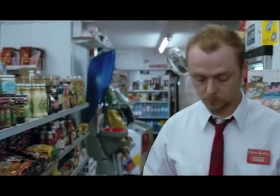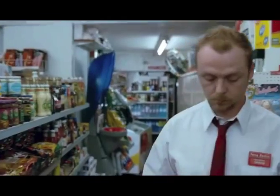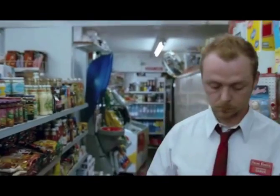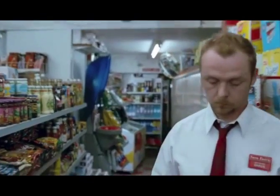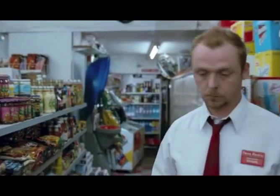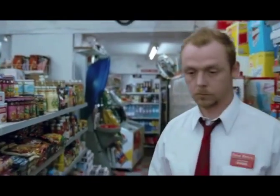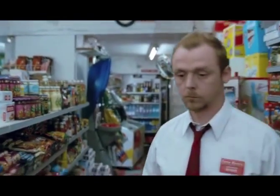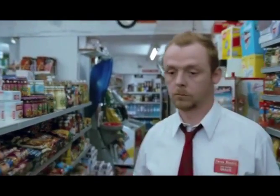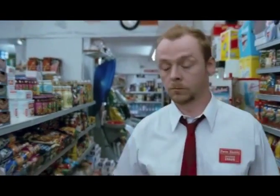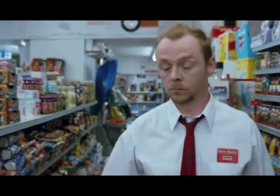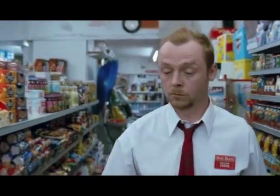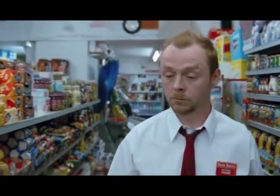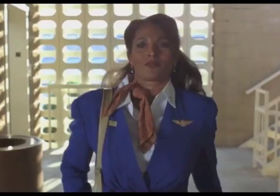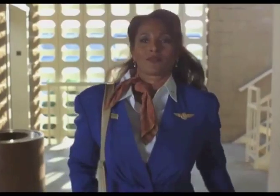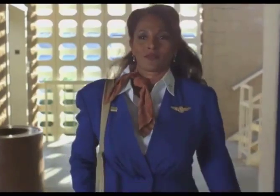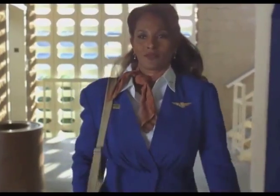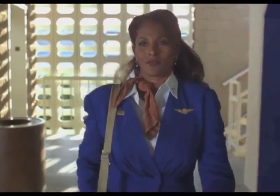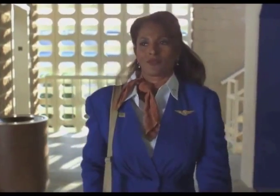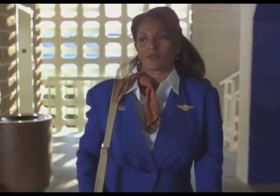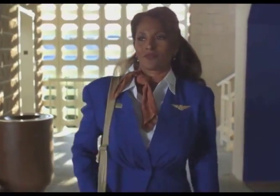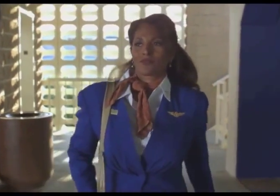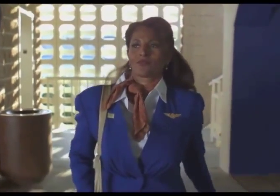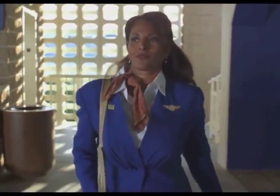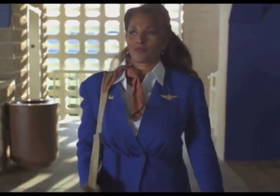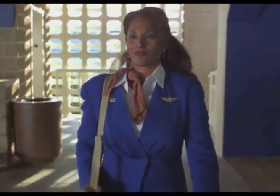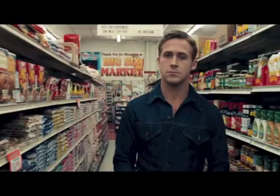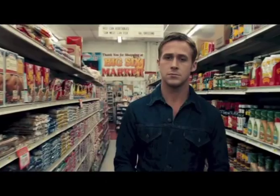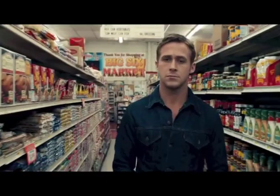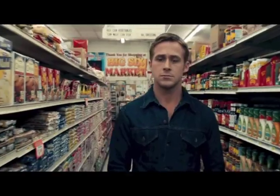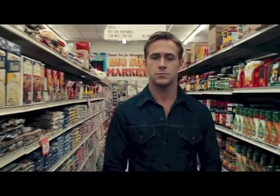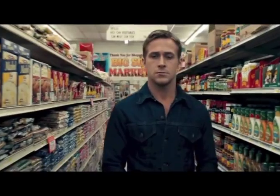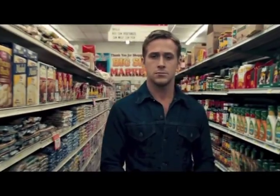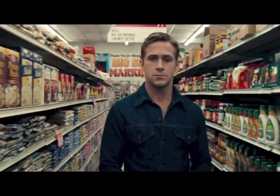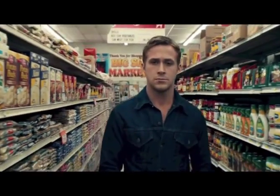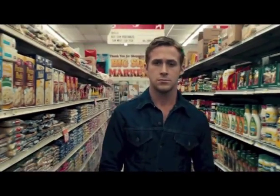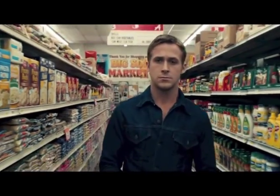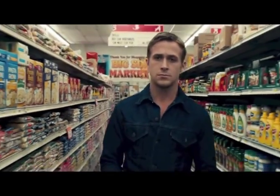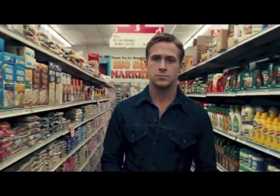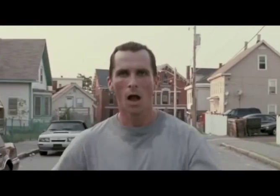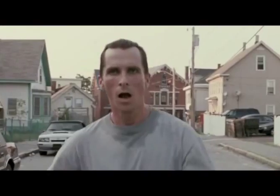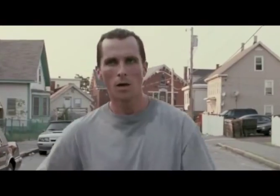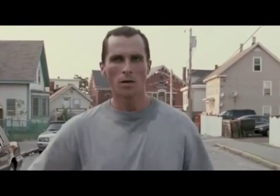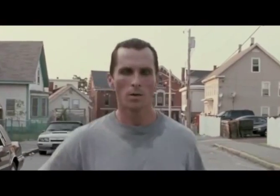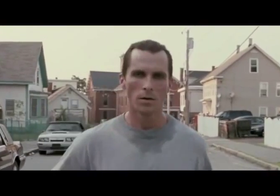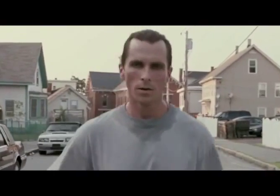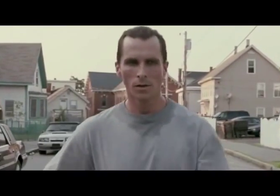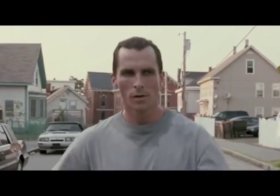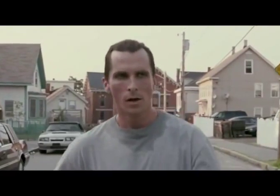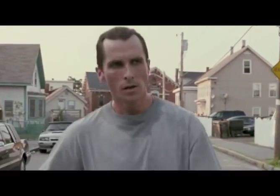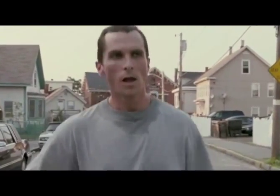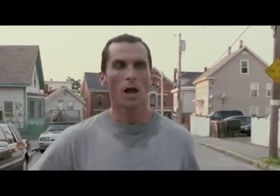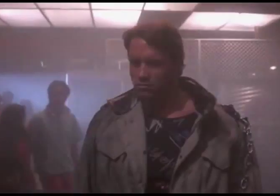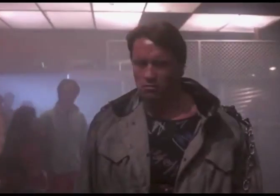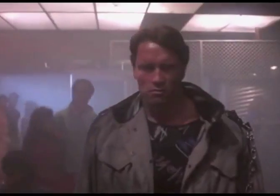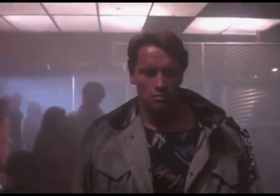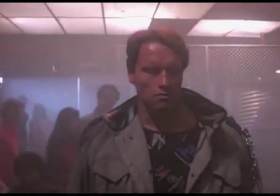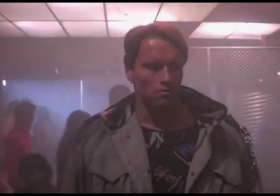And I would walk 500 And I'd walk 500 miles And I'd